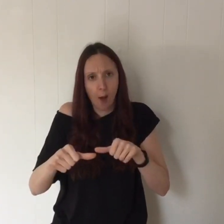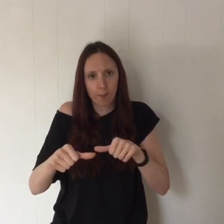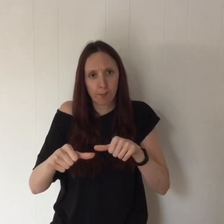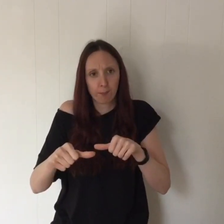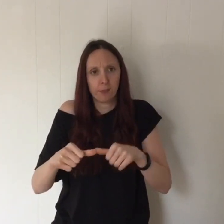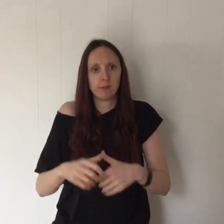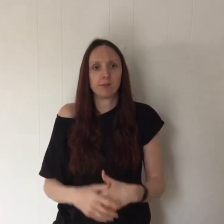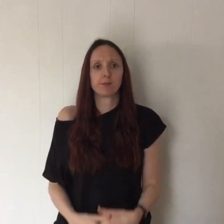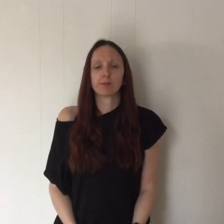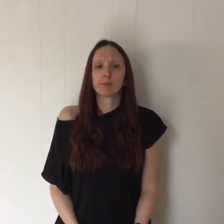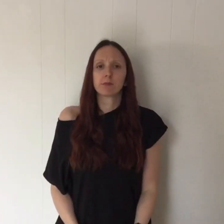your home.